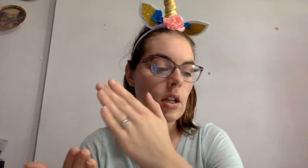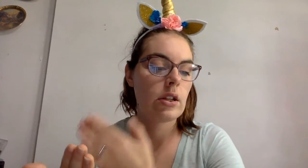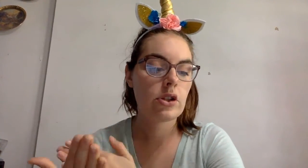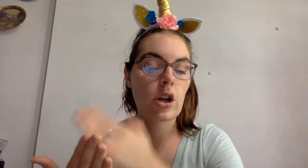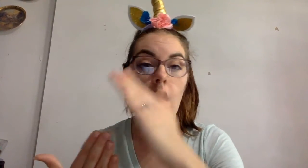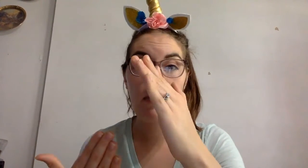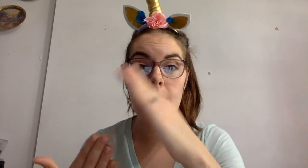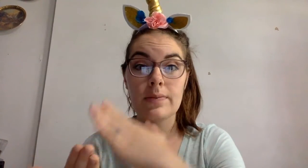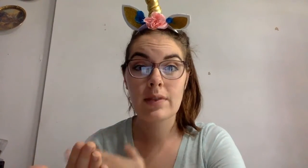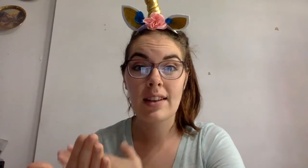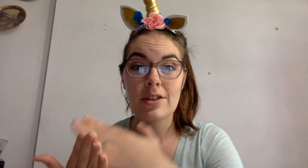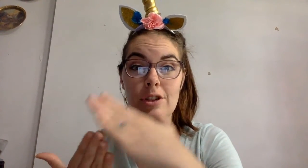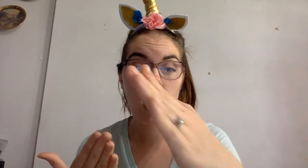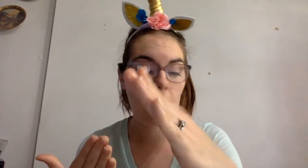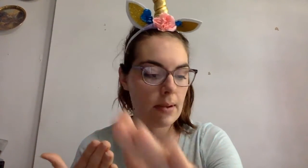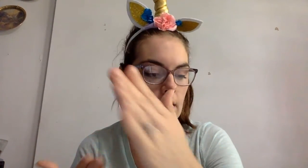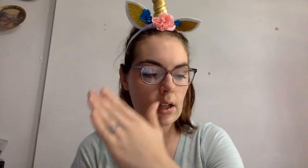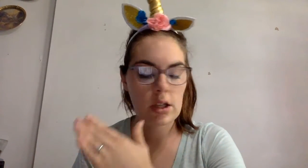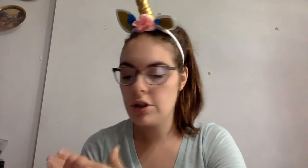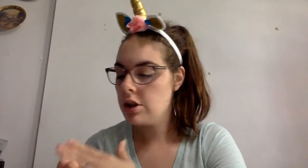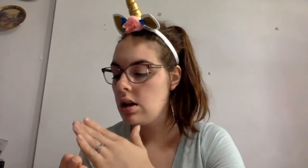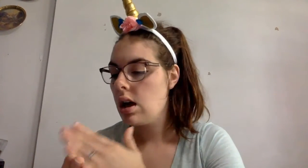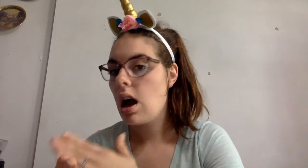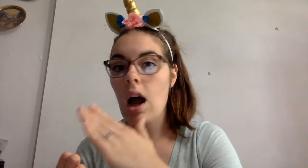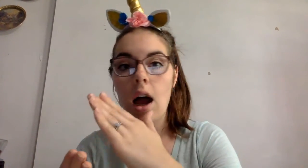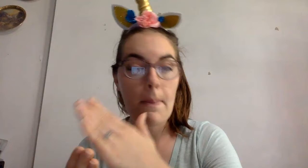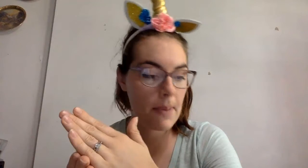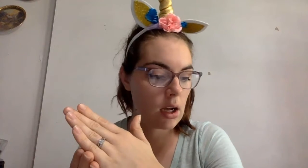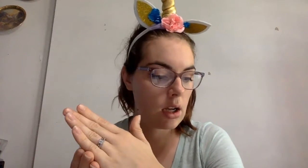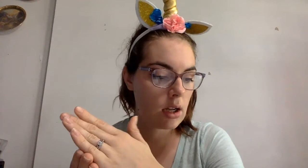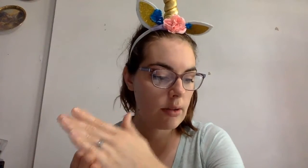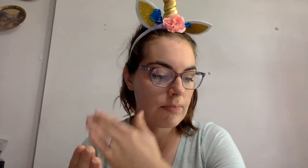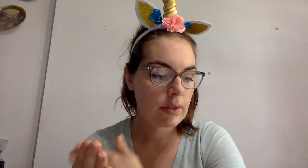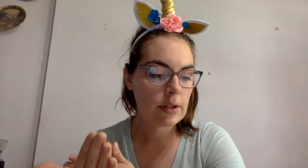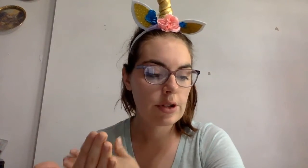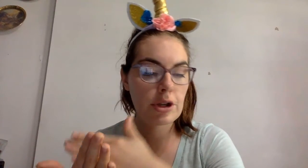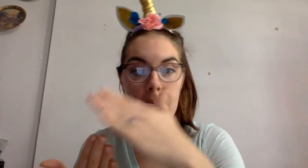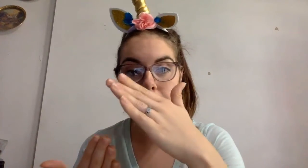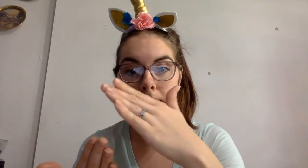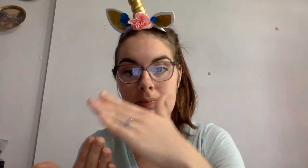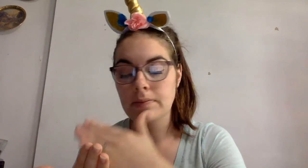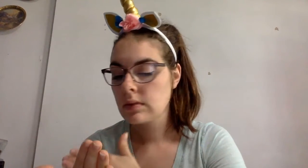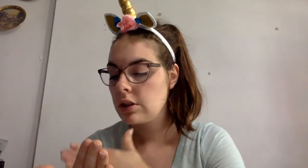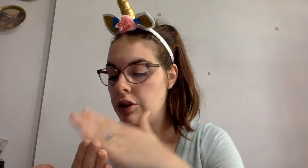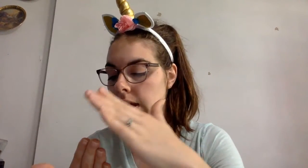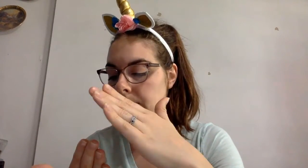Job. Job. Job.-a-b. Chip. Chip.